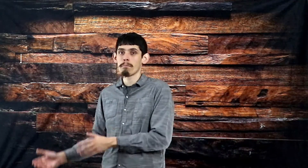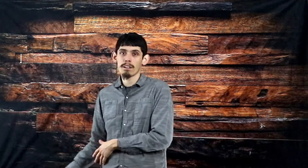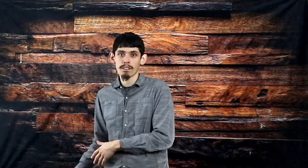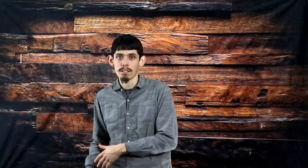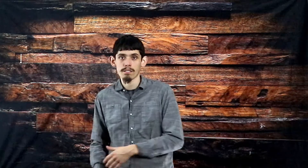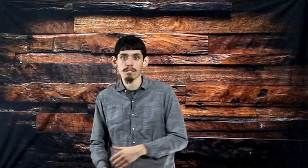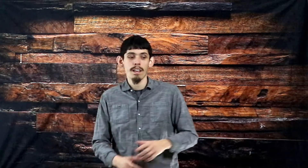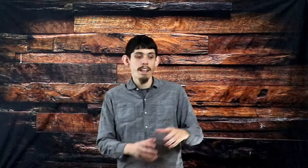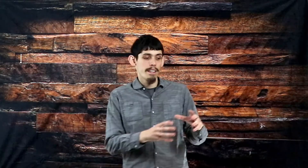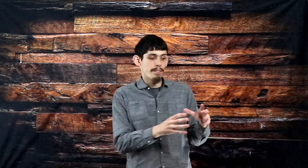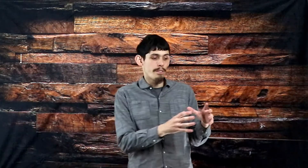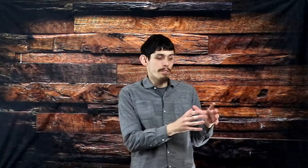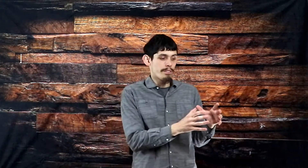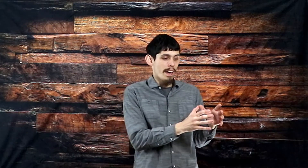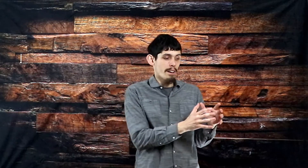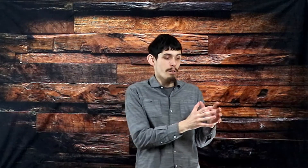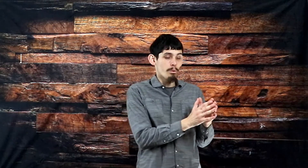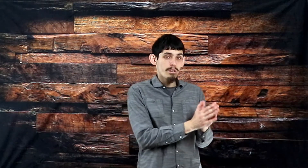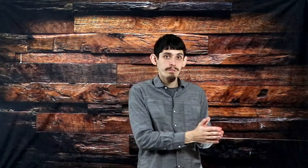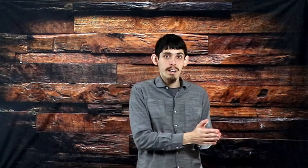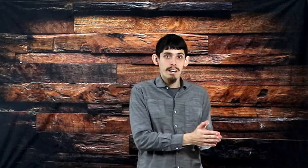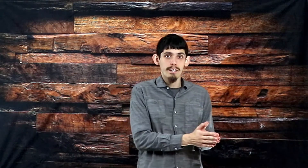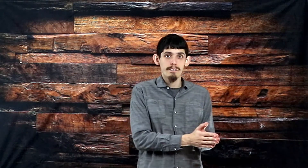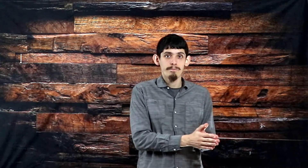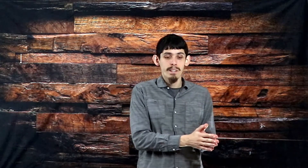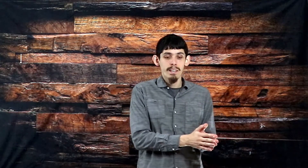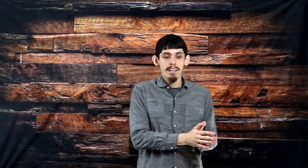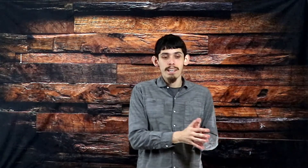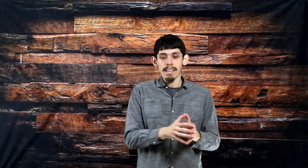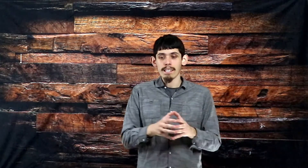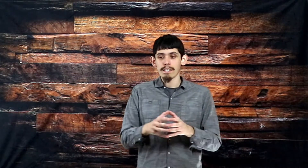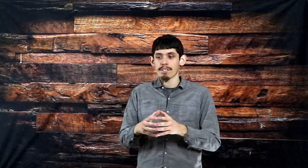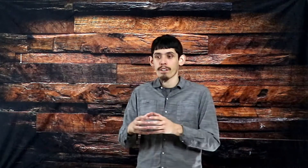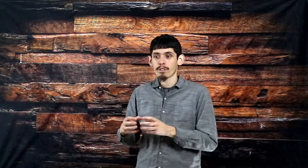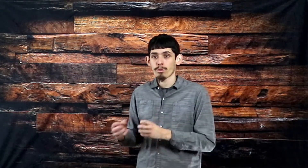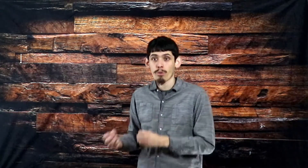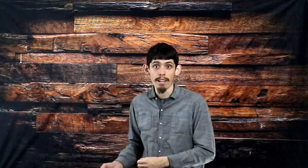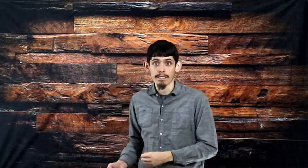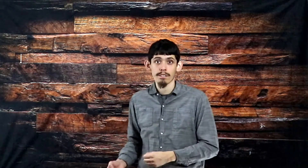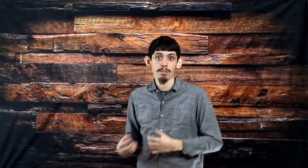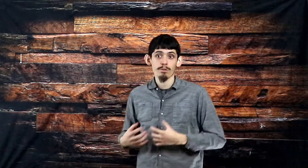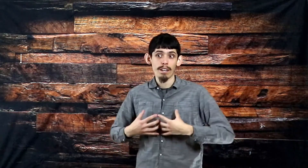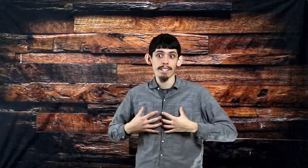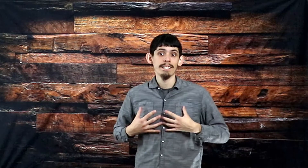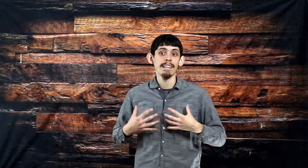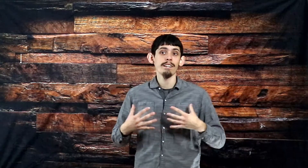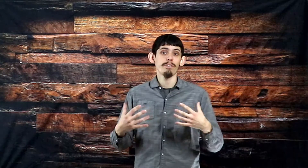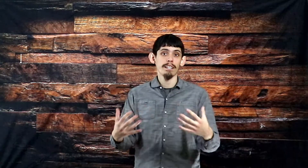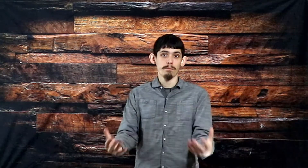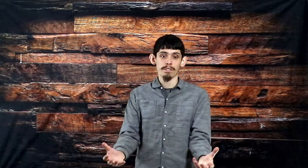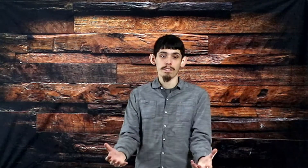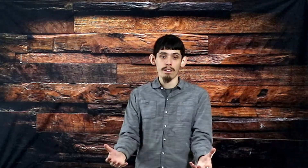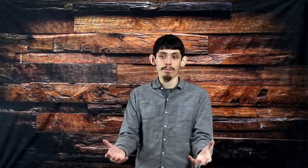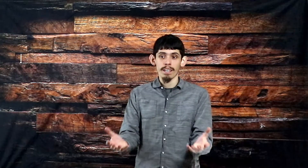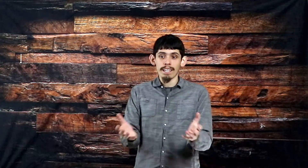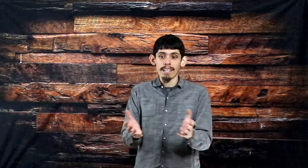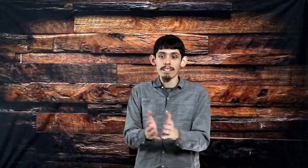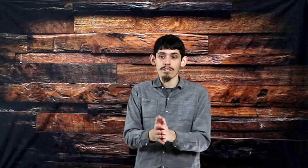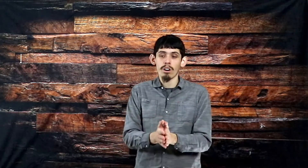us. First, that Word of God is Christ. Christ identifies Himself. He is called,